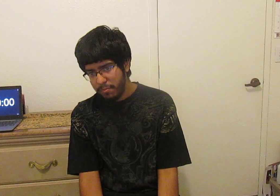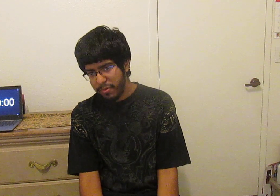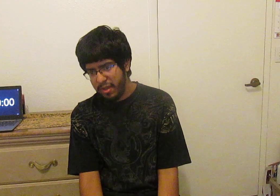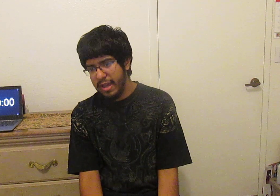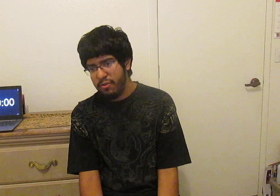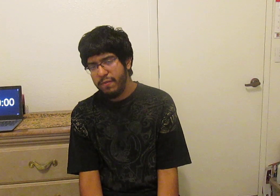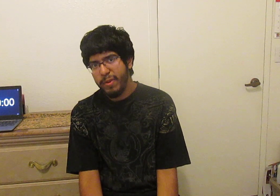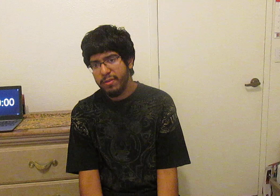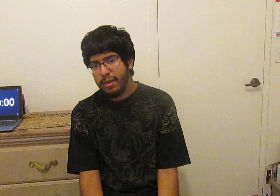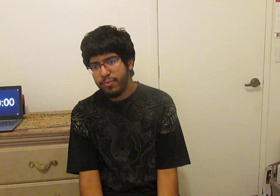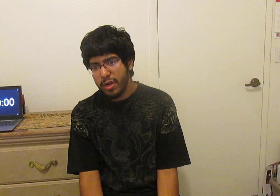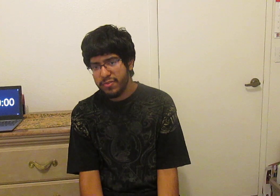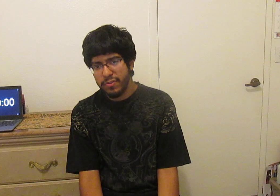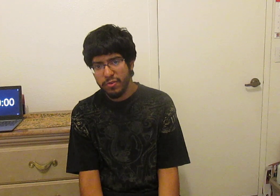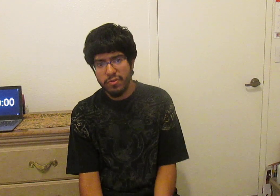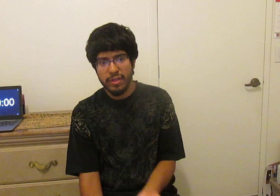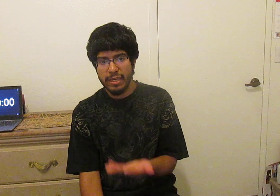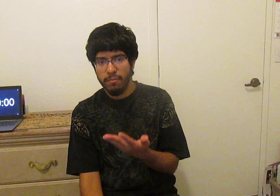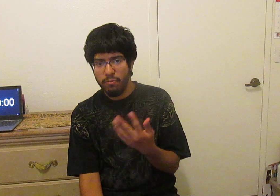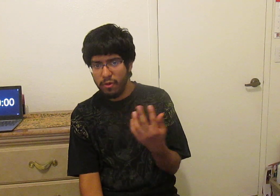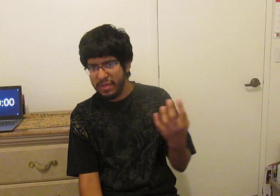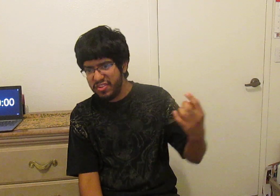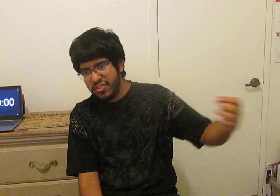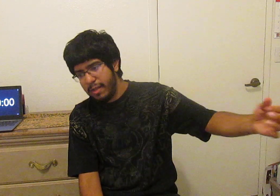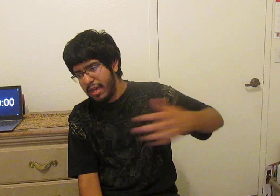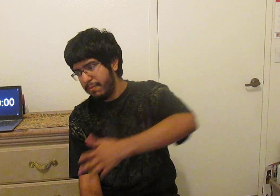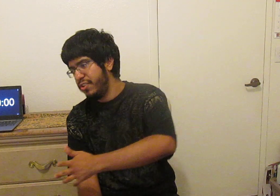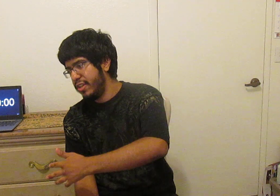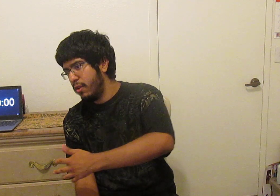but I don't know if I'll be able to make promises due to like Moly B just sending back my channel